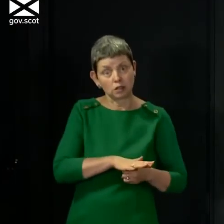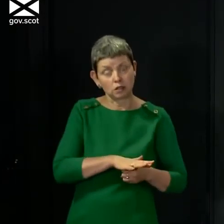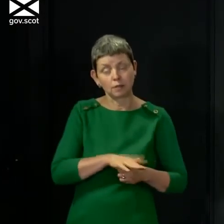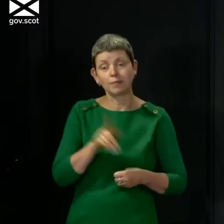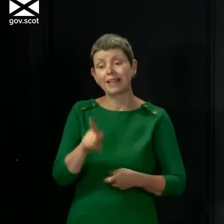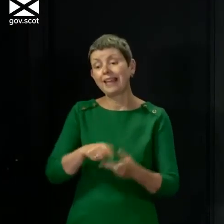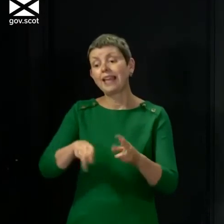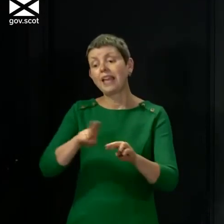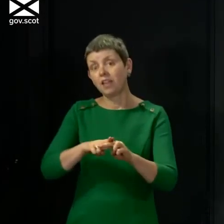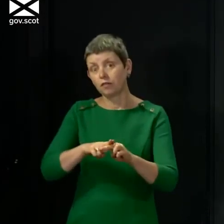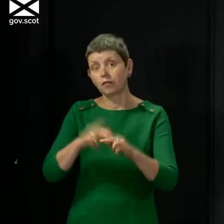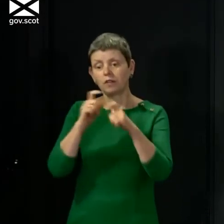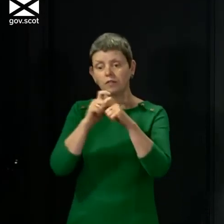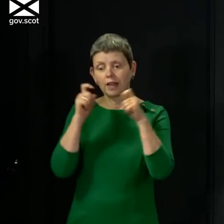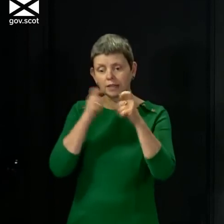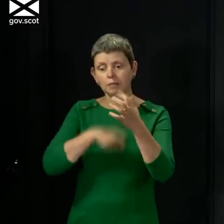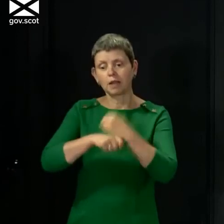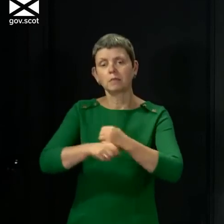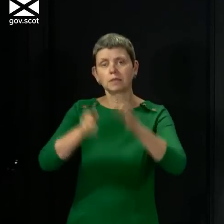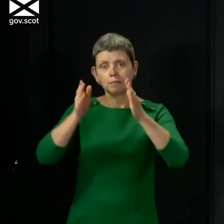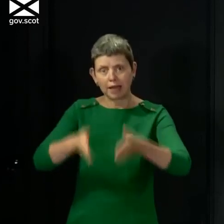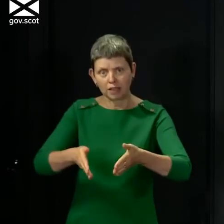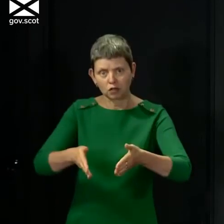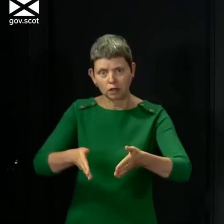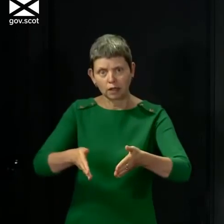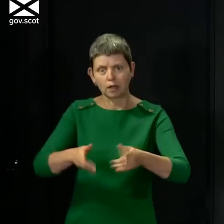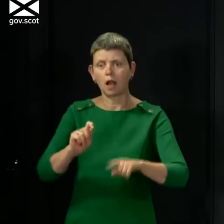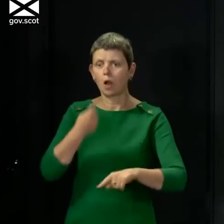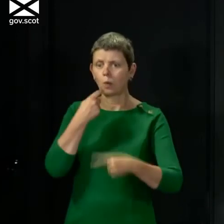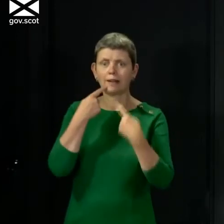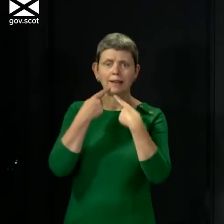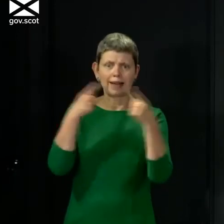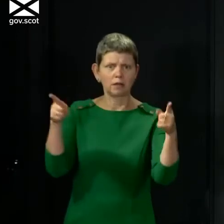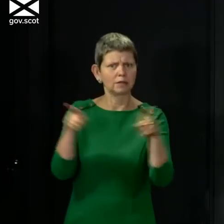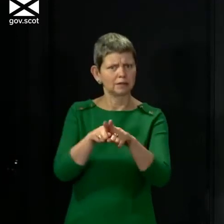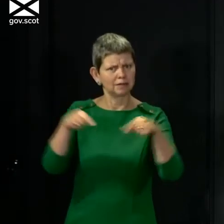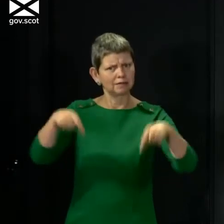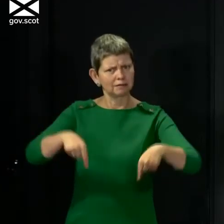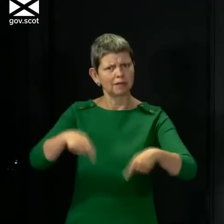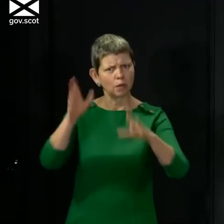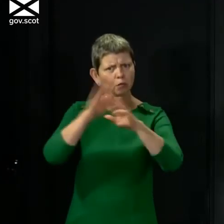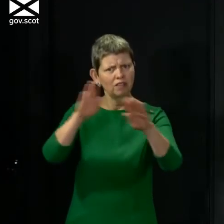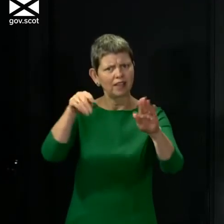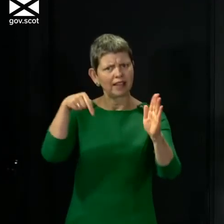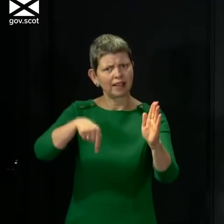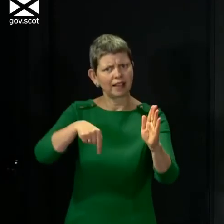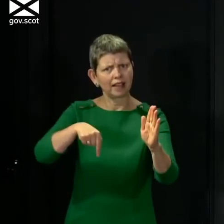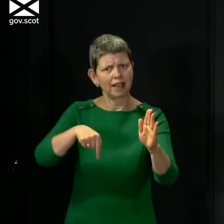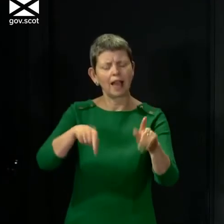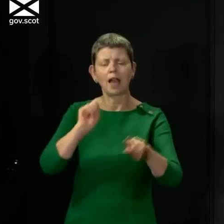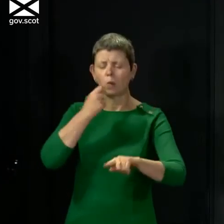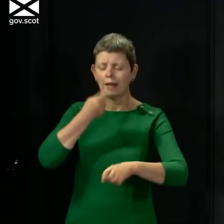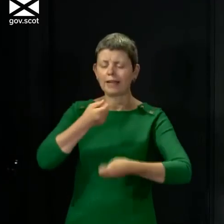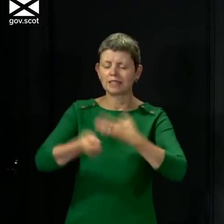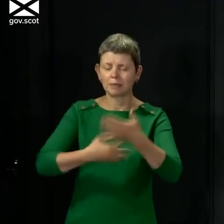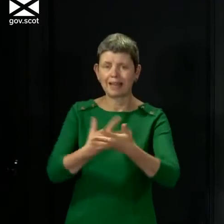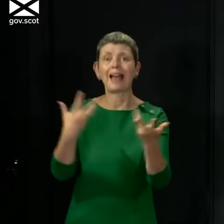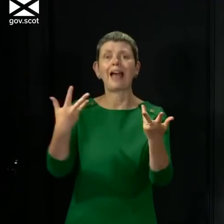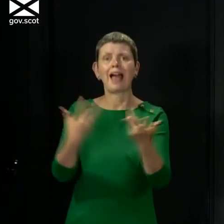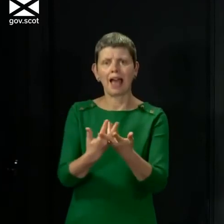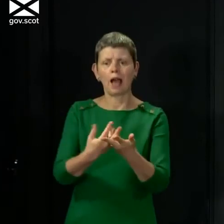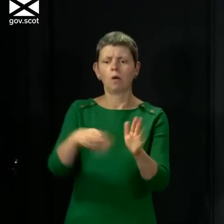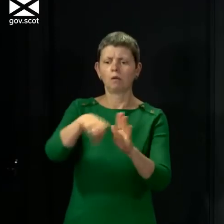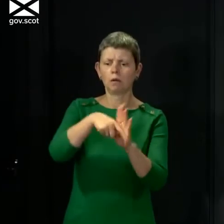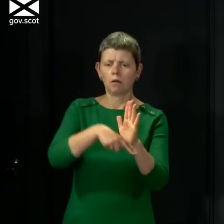coverings mandatory I will announce that probably at one of these briefings and we will set out then exactly how that will operate in practice you know the